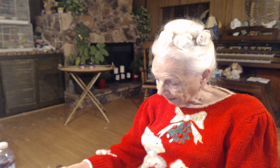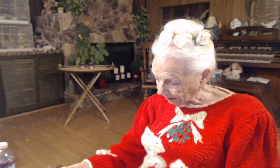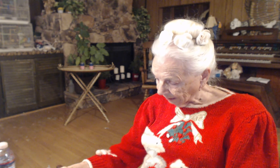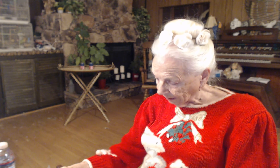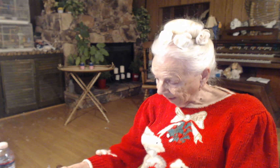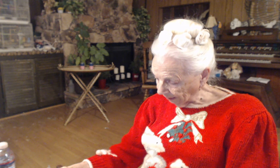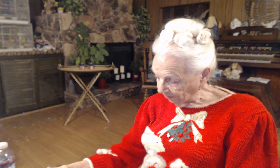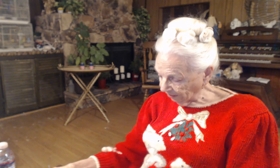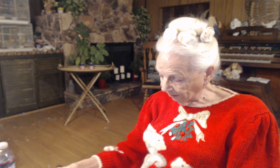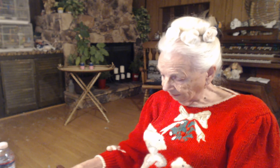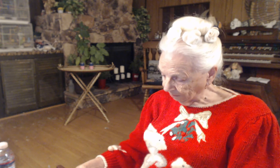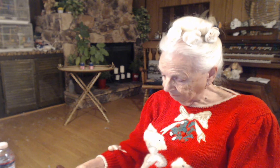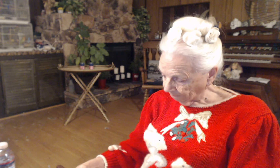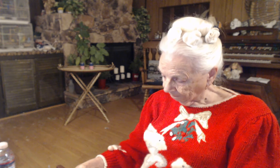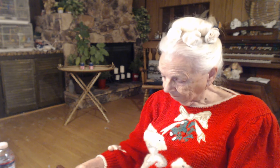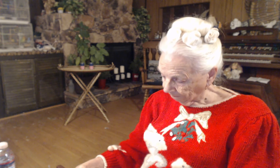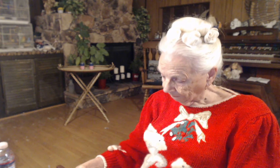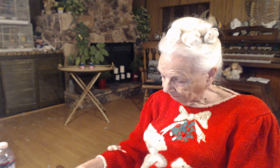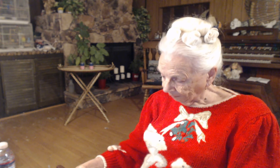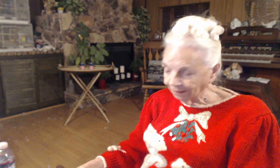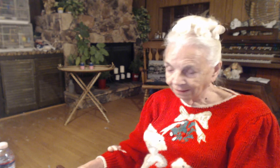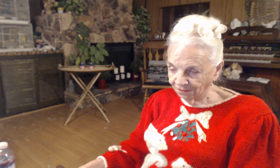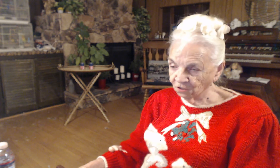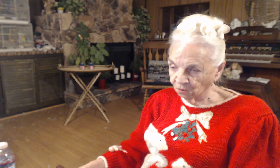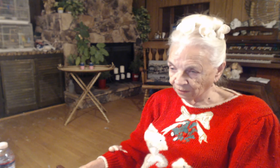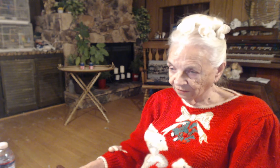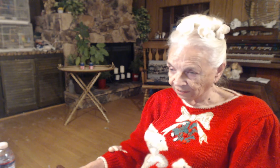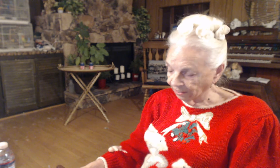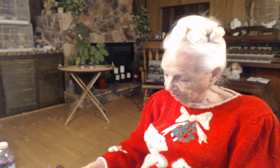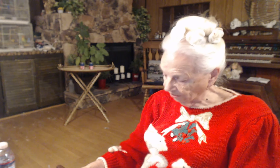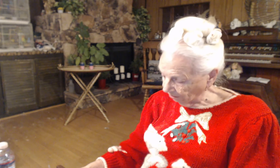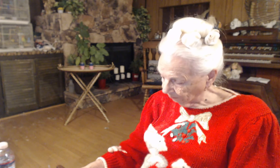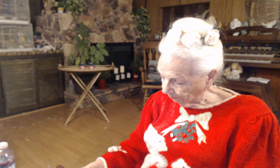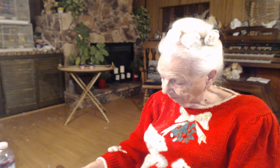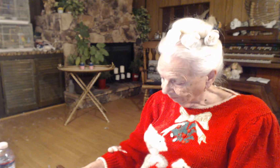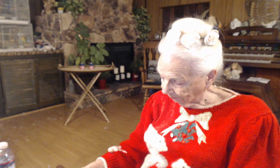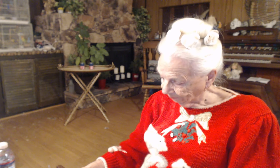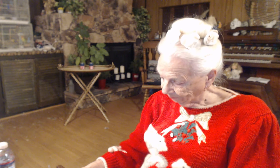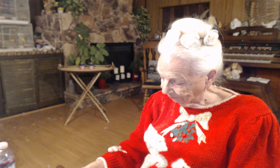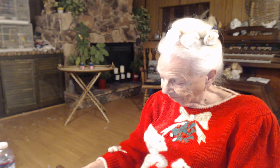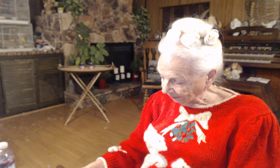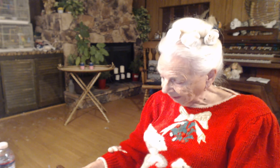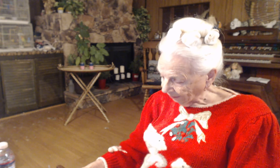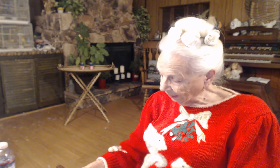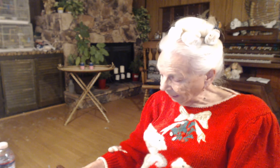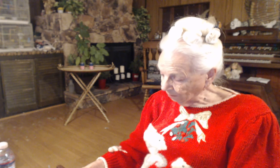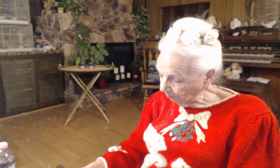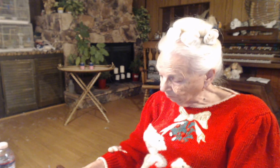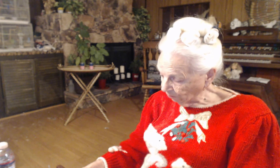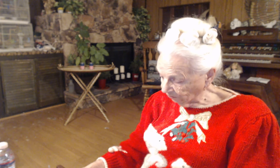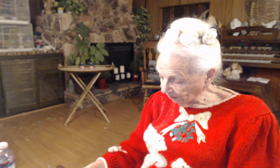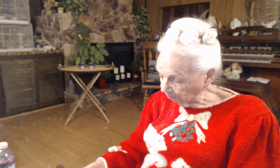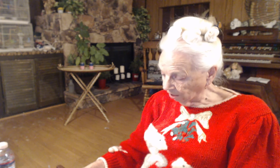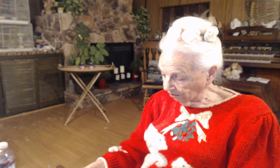And he said to them. Let's go into the next town. That I may preach there also.